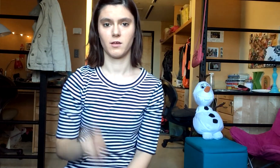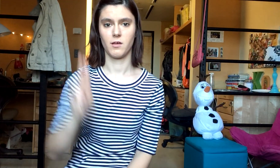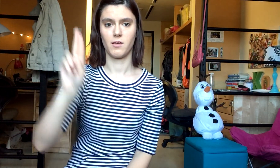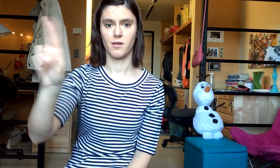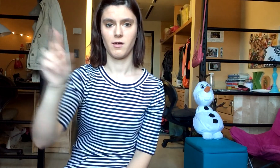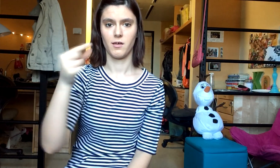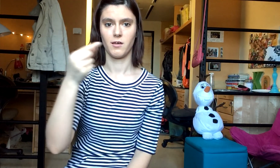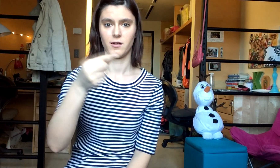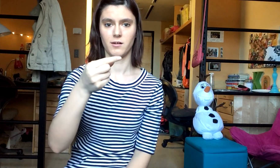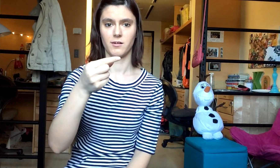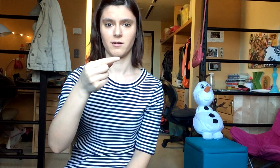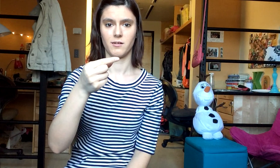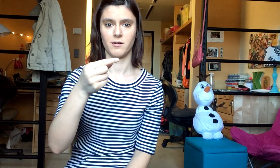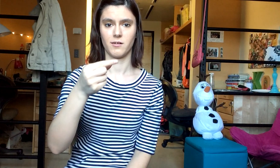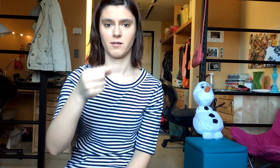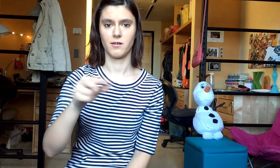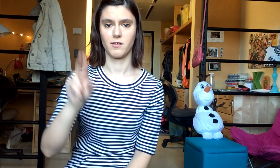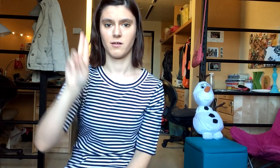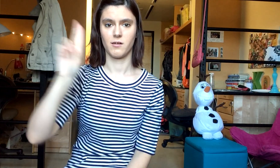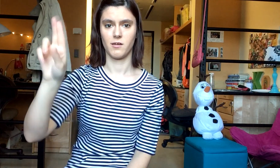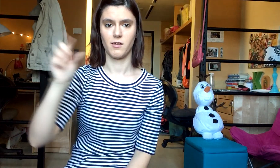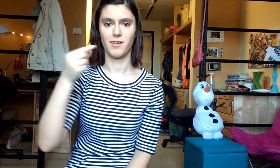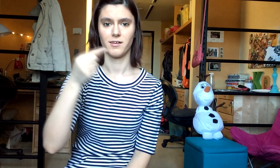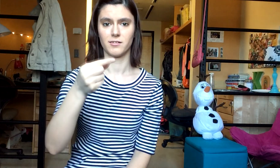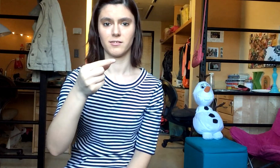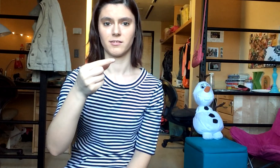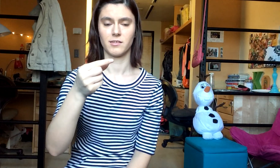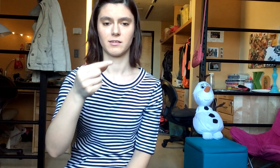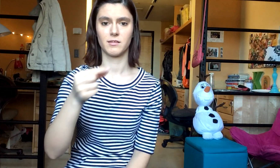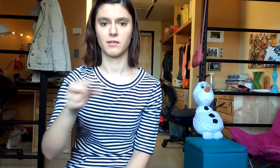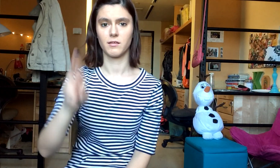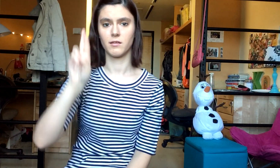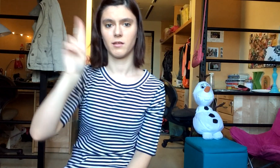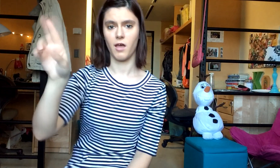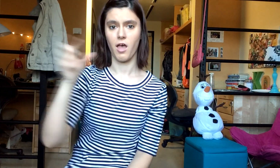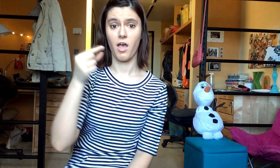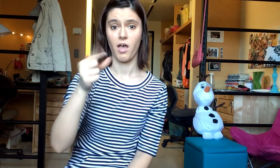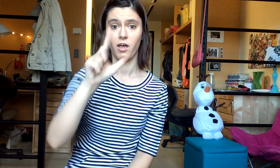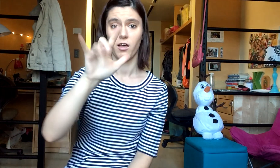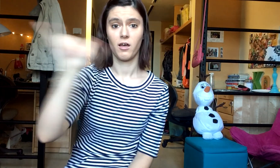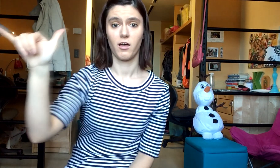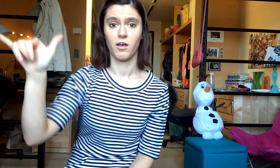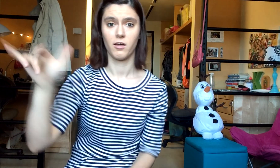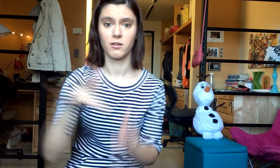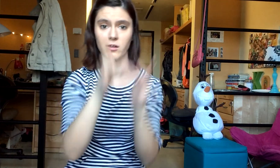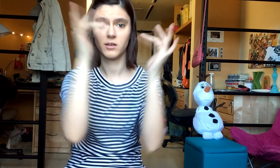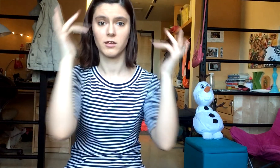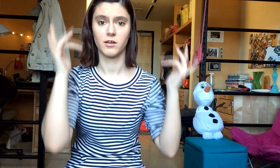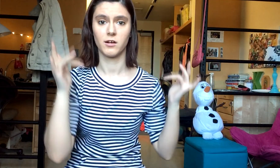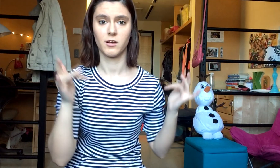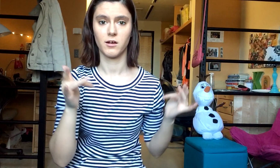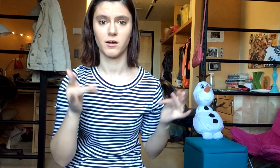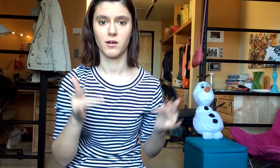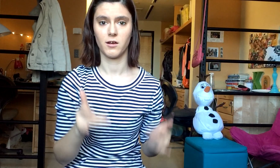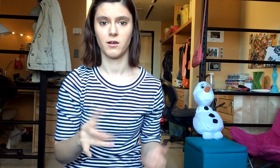An ugly, an ugly, an ugly heart